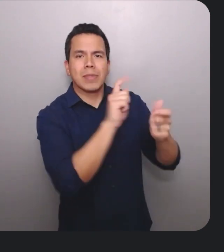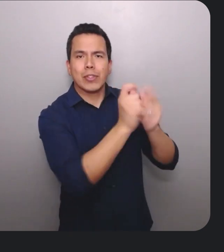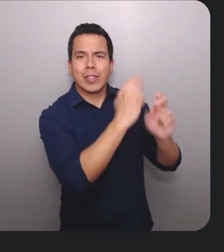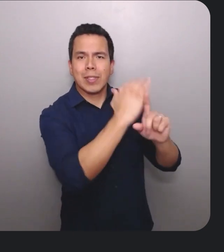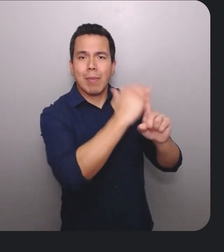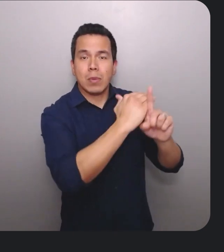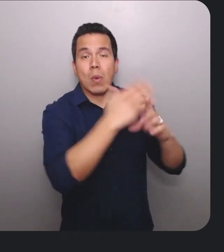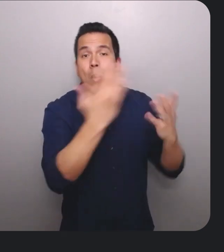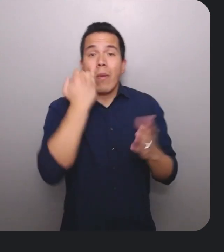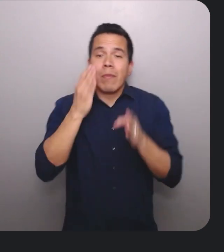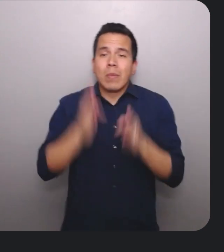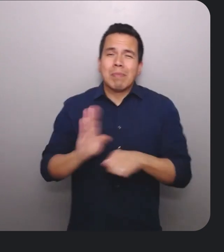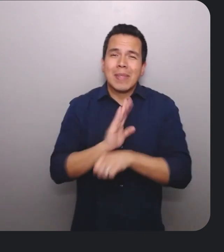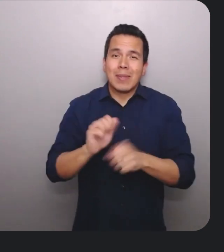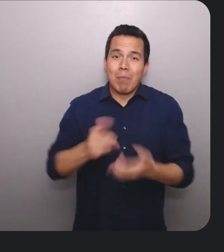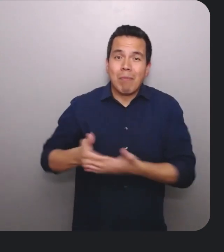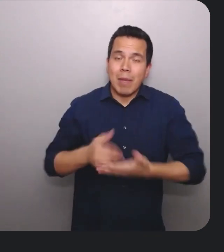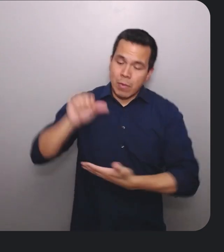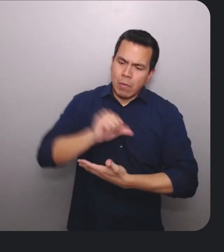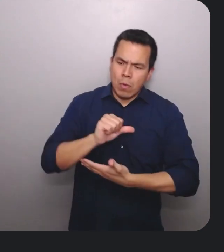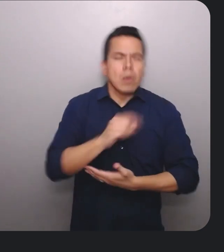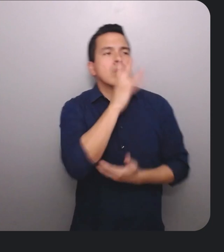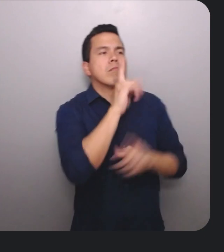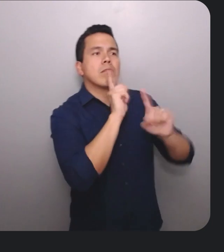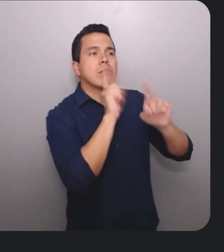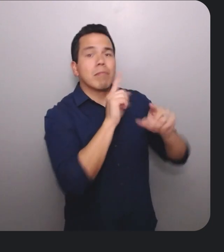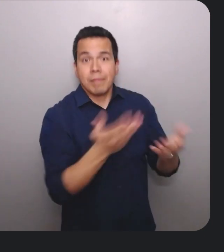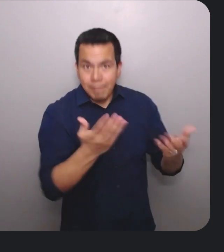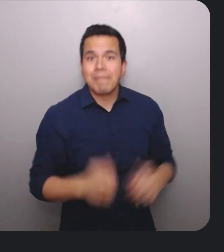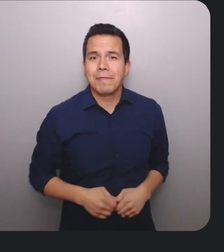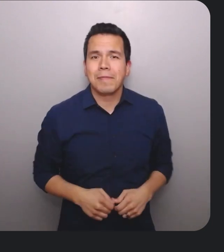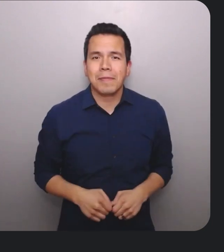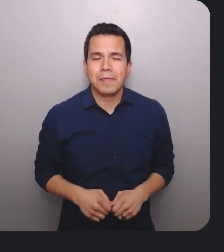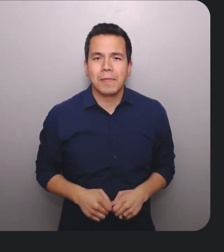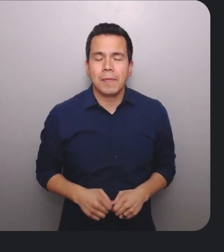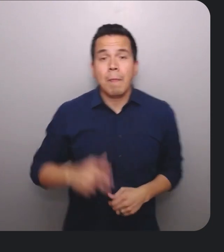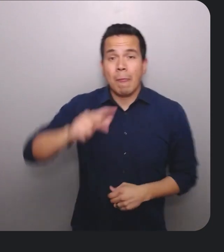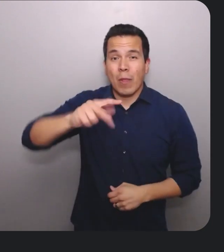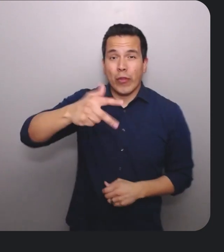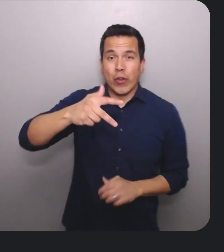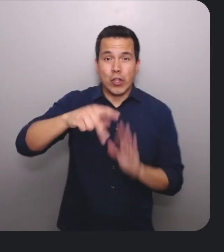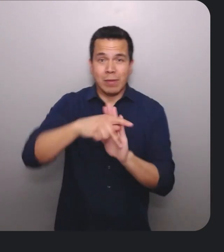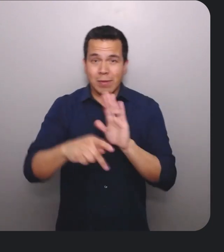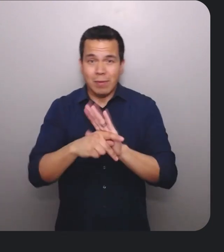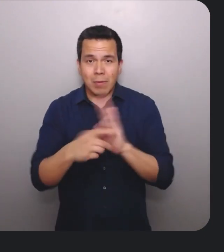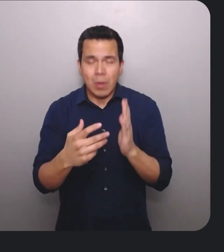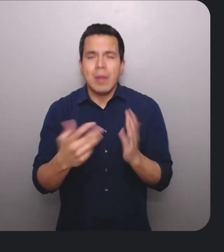hands full because they are feeding a baby. And the third material design accessibility principle is to embrace standards as